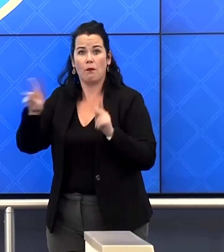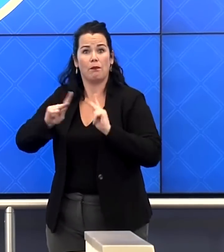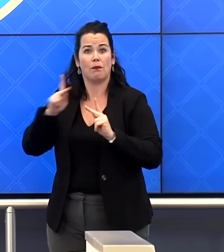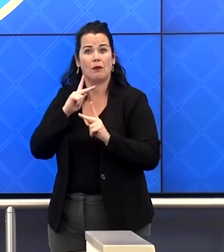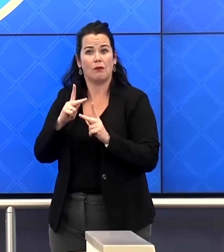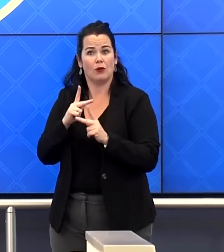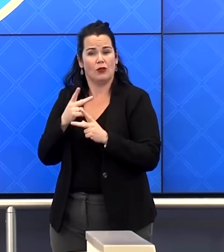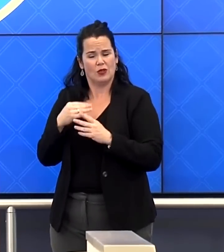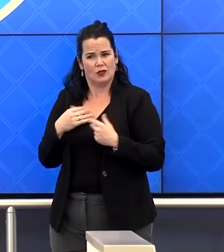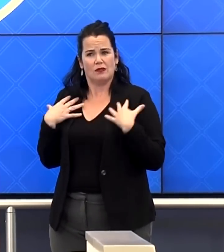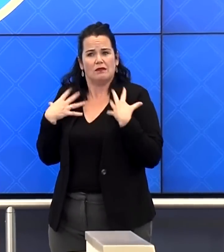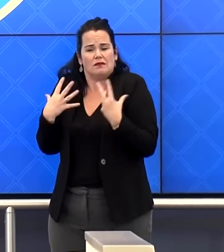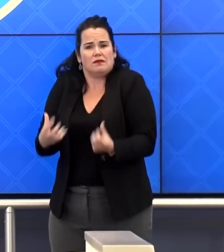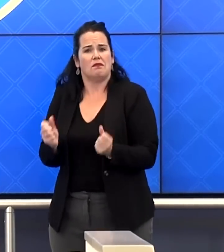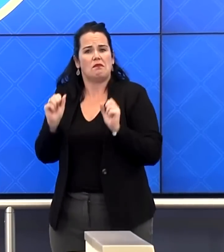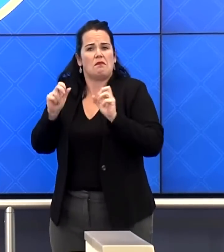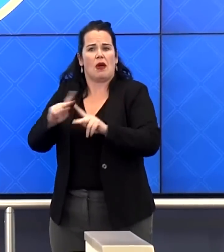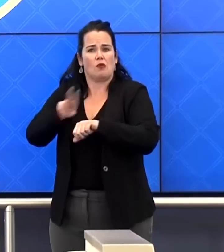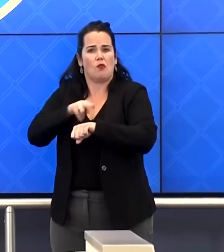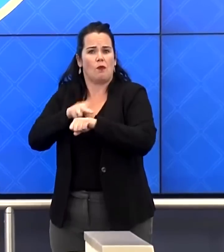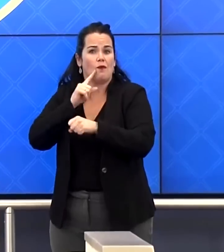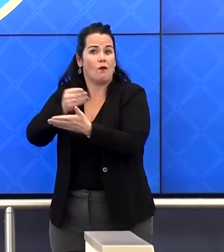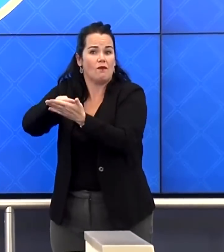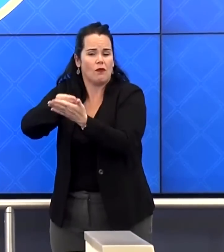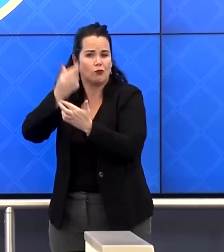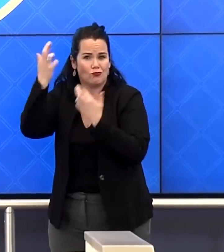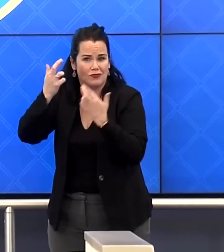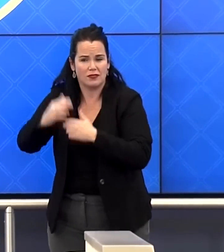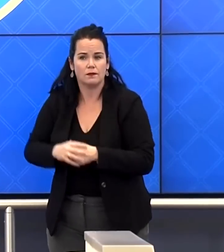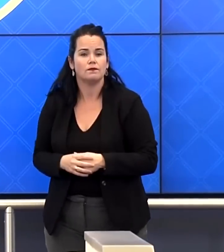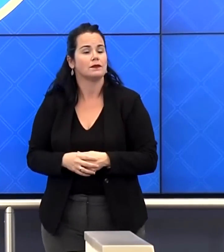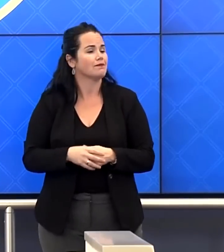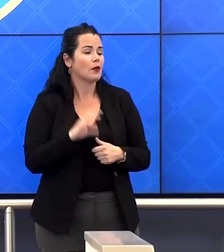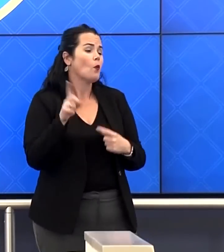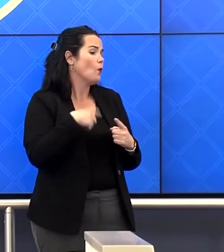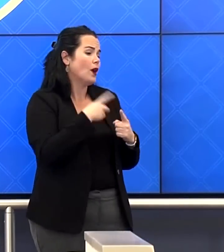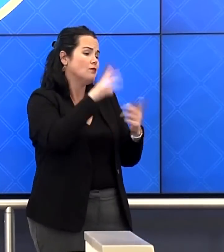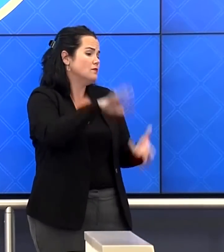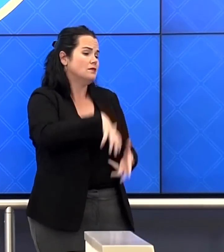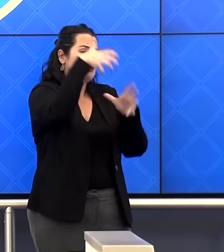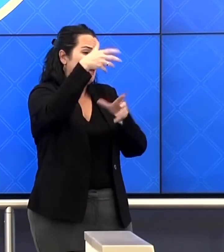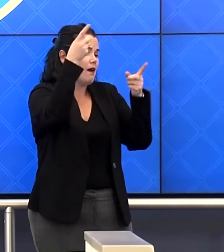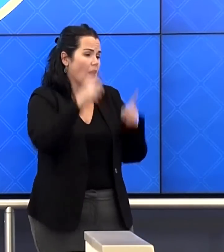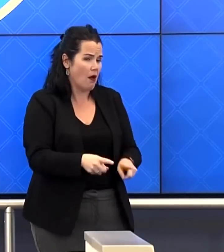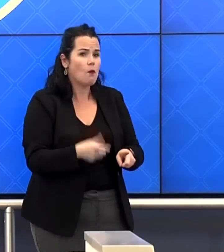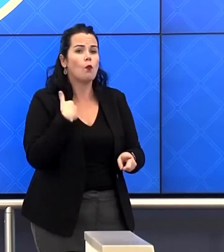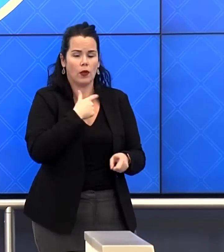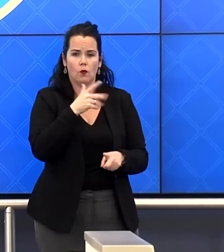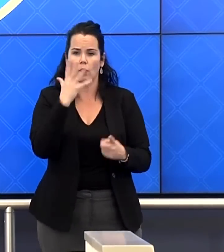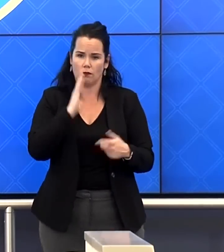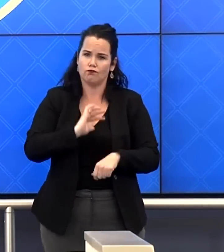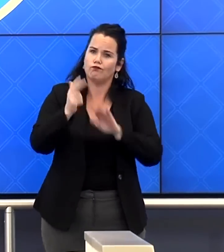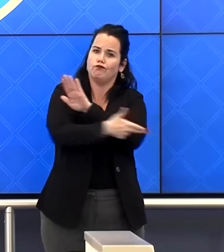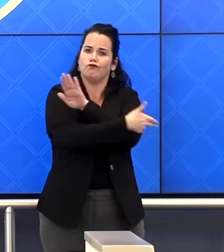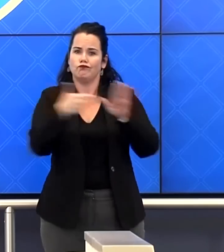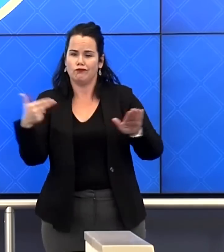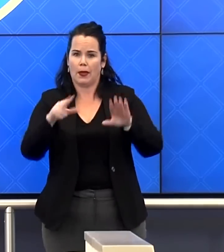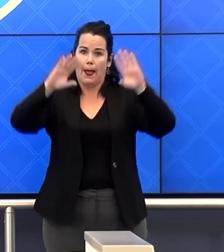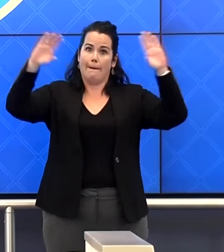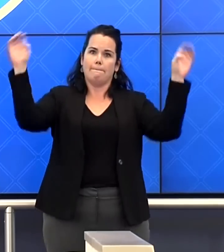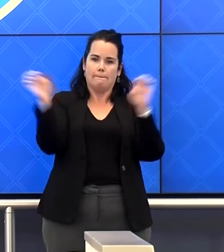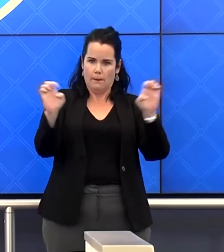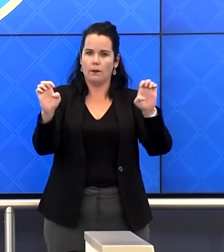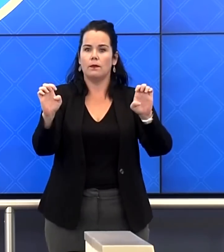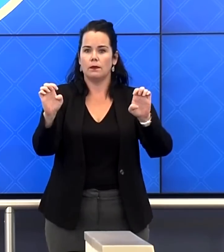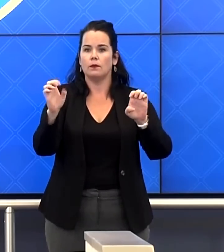this? So when we have disasters like this, we will declare the state of emergency and we will take